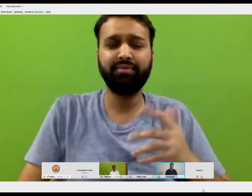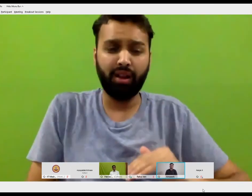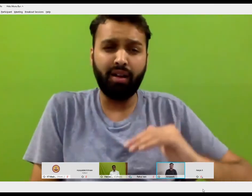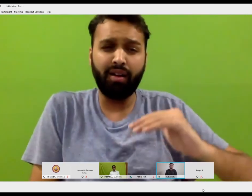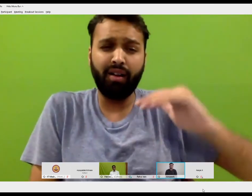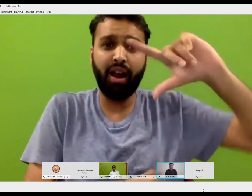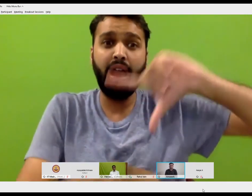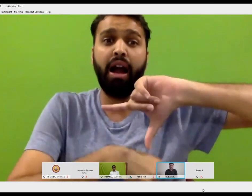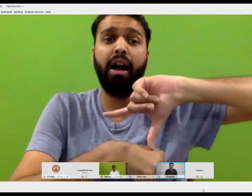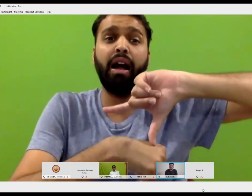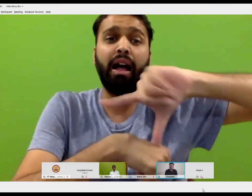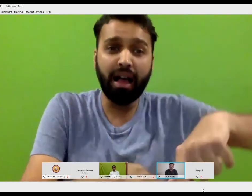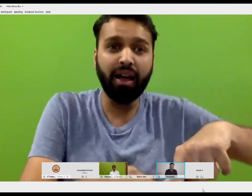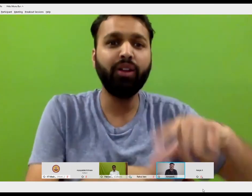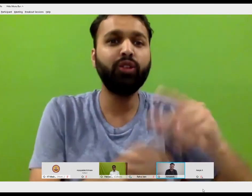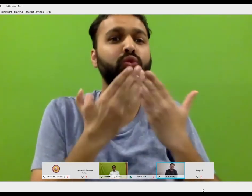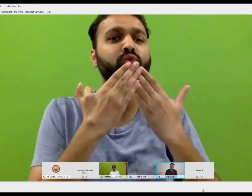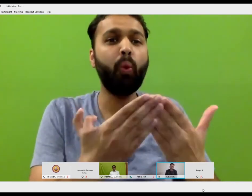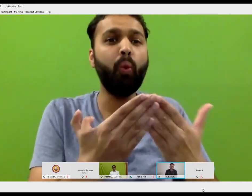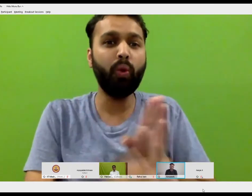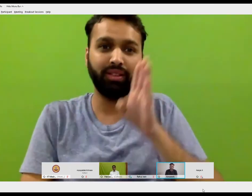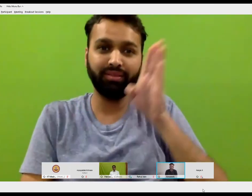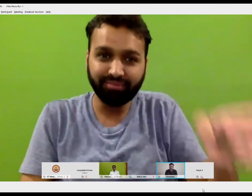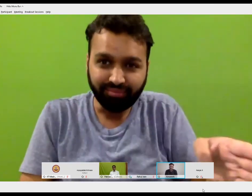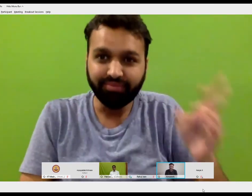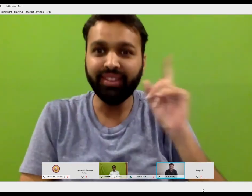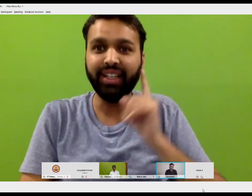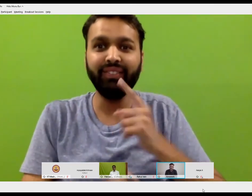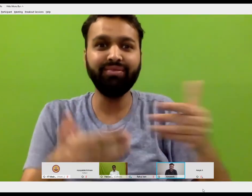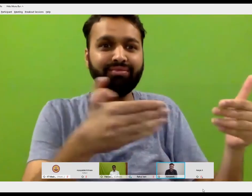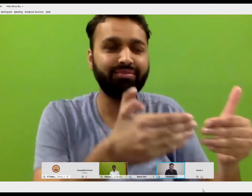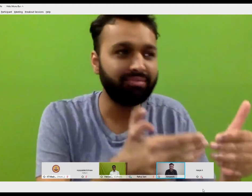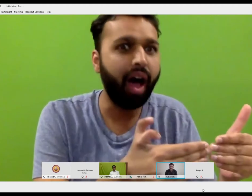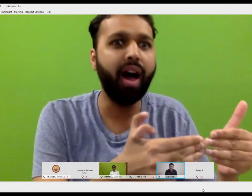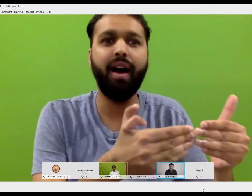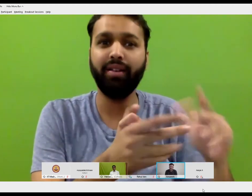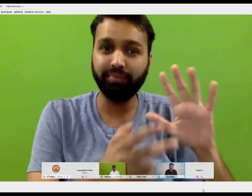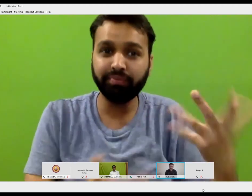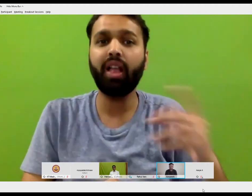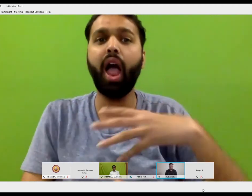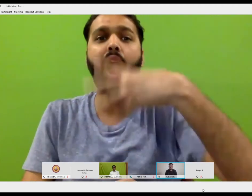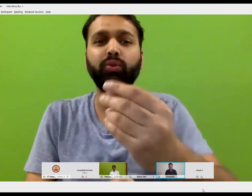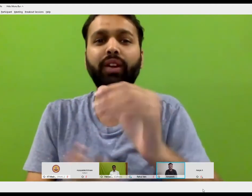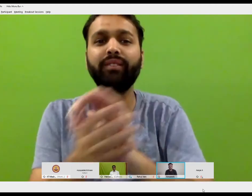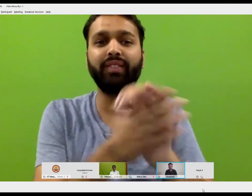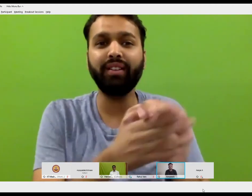are able to communicate well. But for the 95% of them, they're not able to communicate. And when they go to school